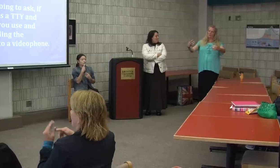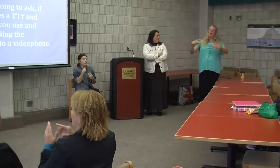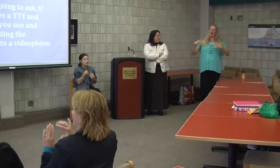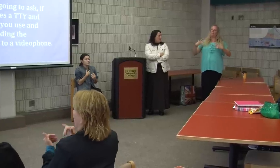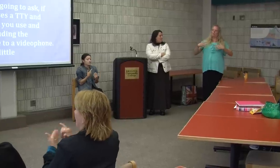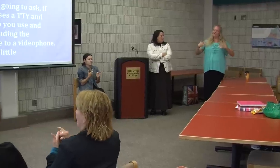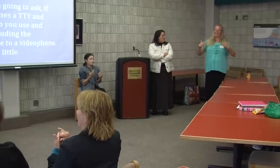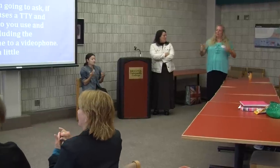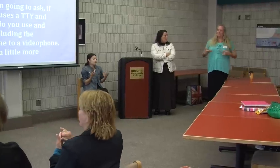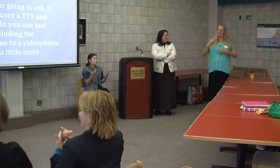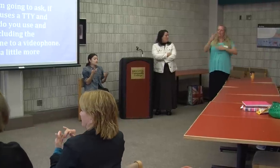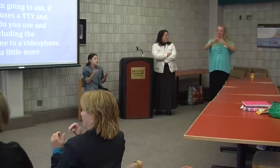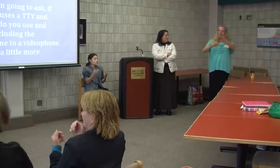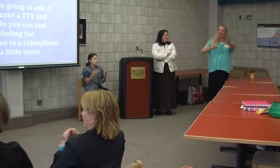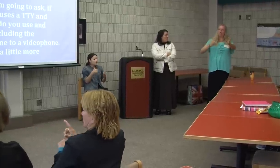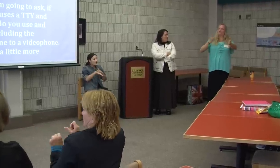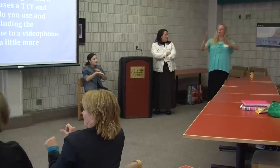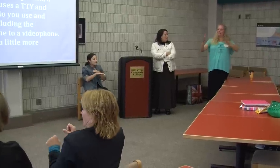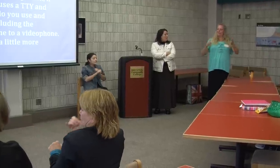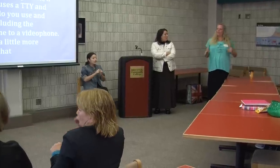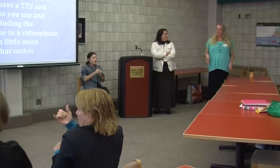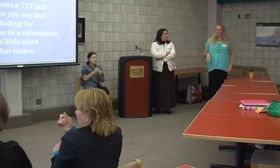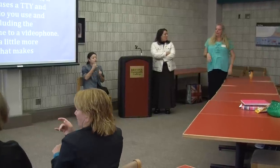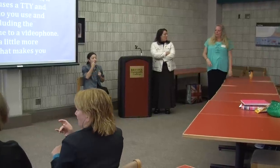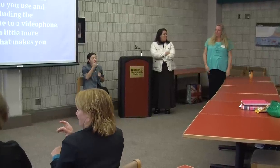really able to call or talk to anyone you'd like to?